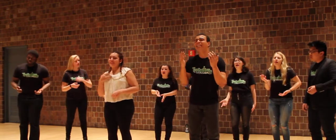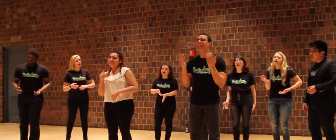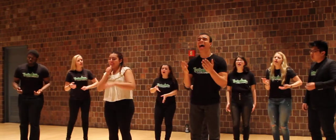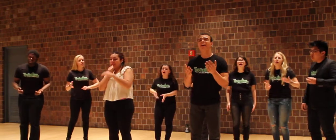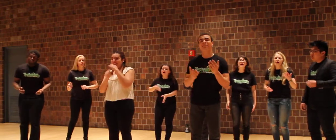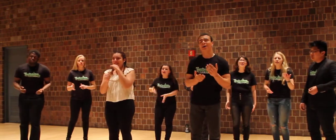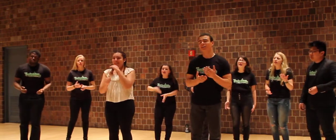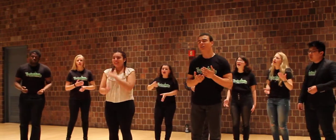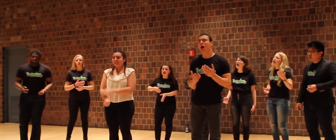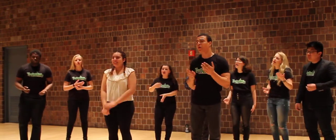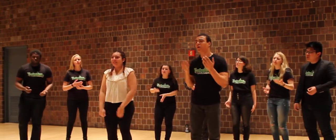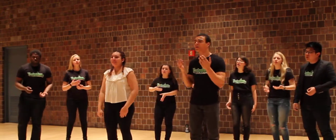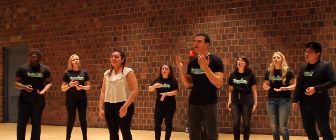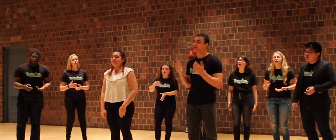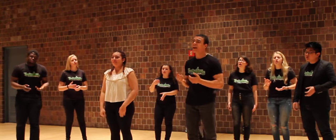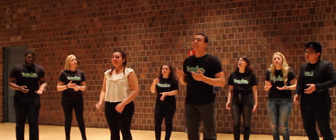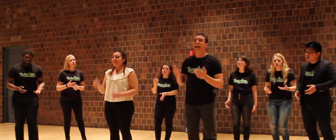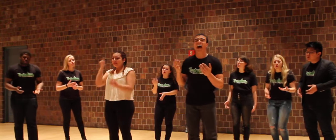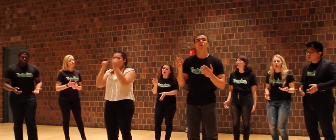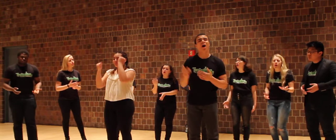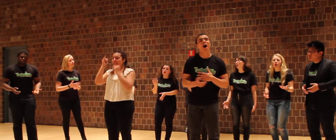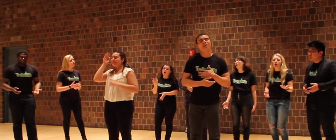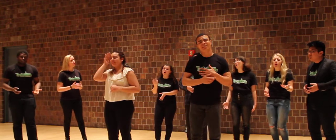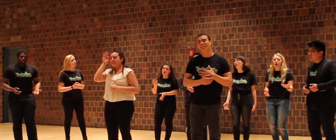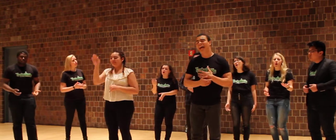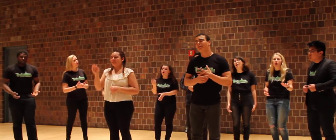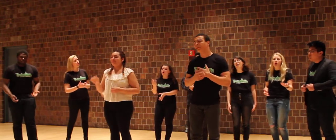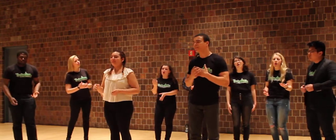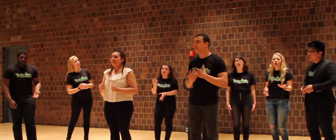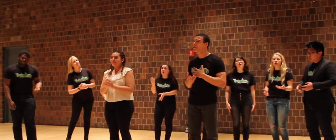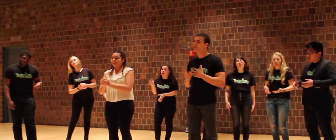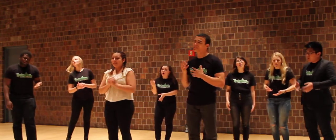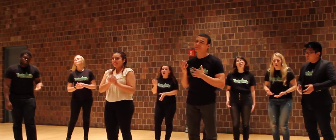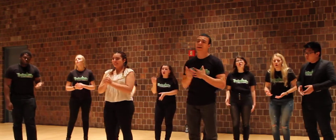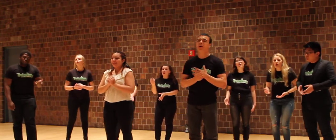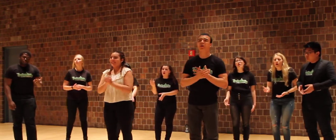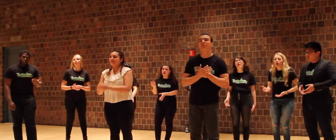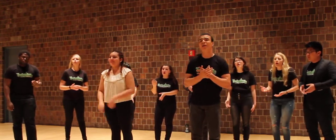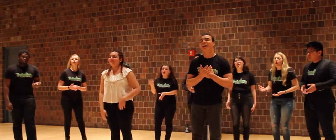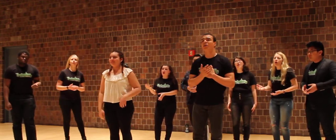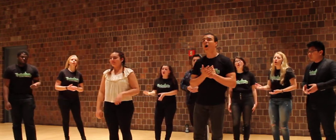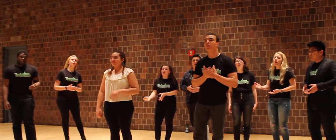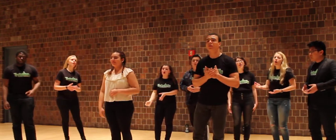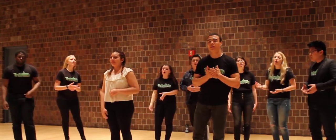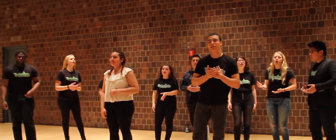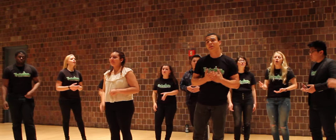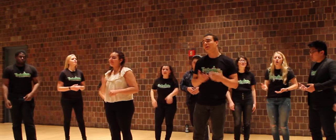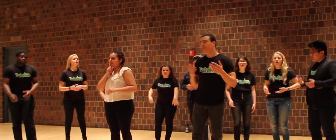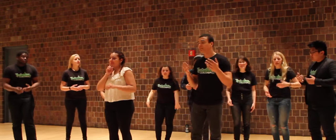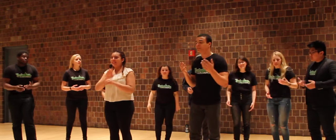never showed that I wanna stay with you, Until we're grey enough. Just